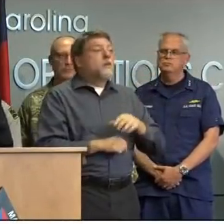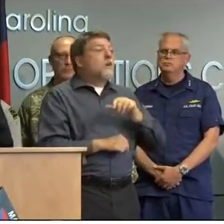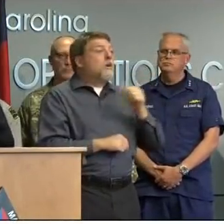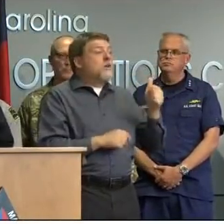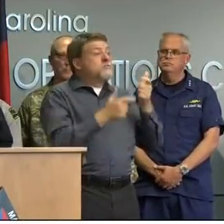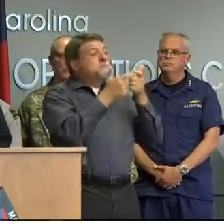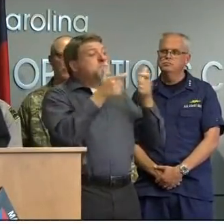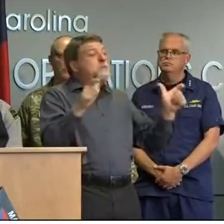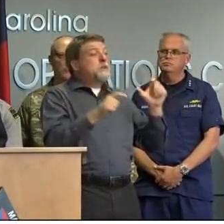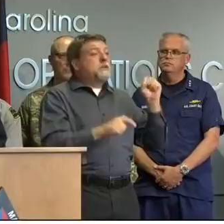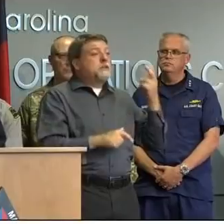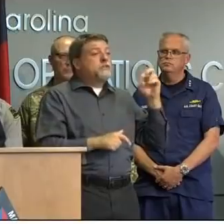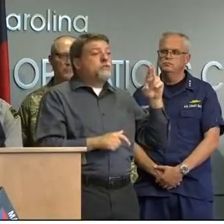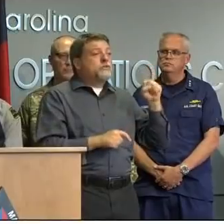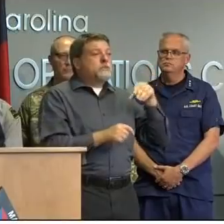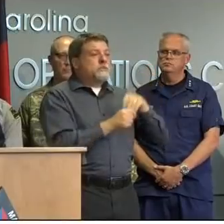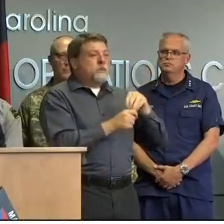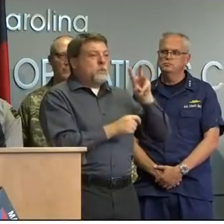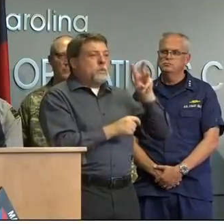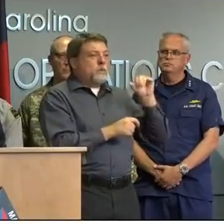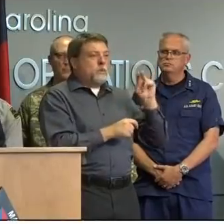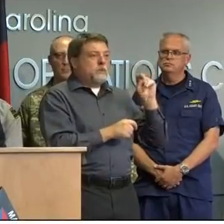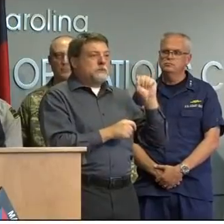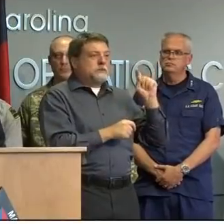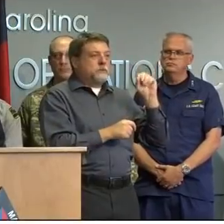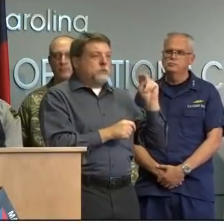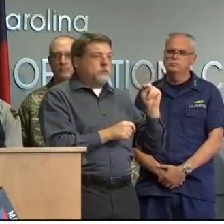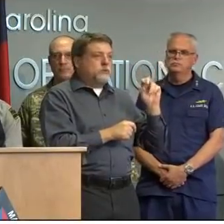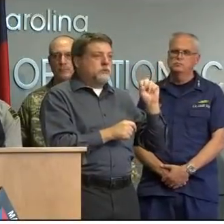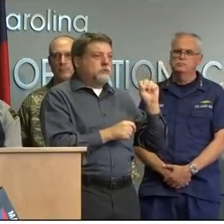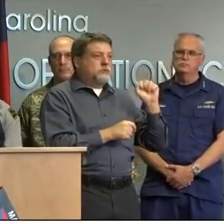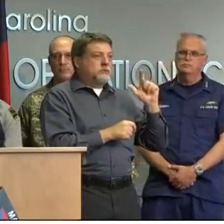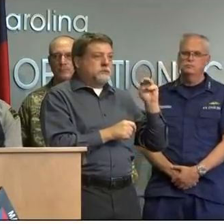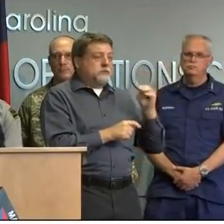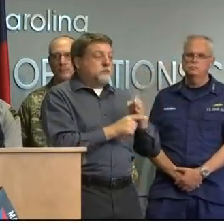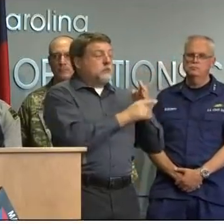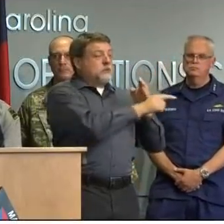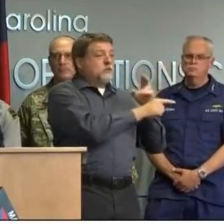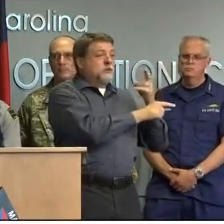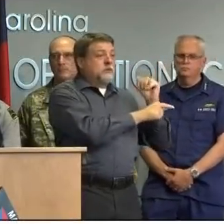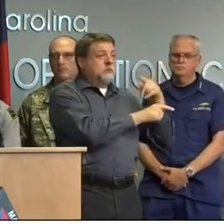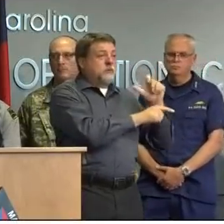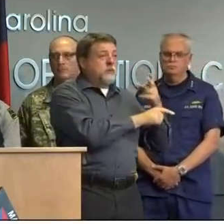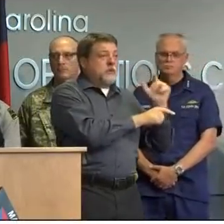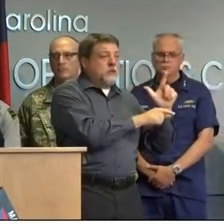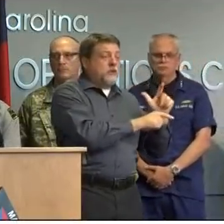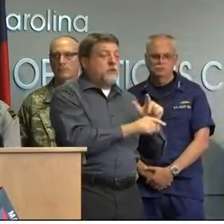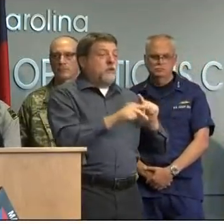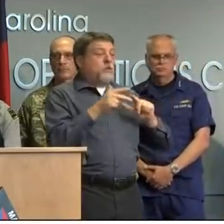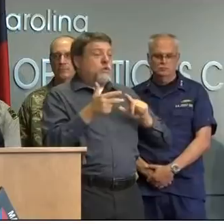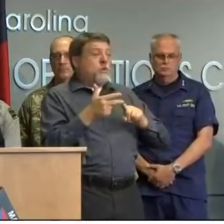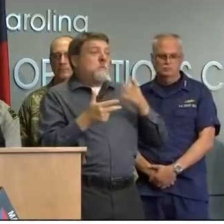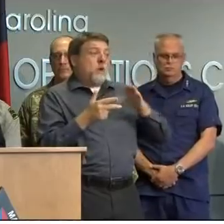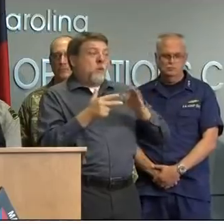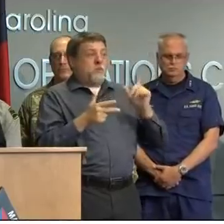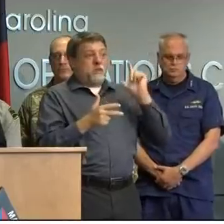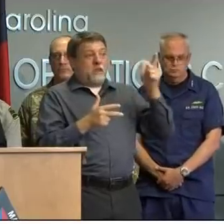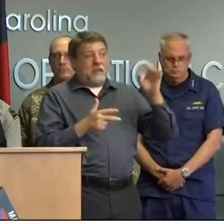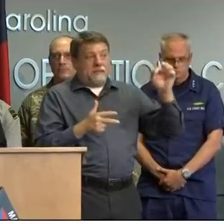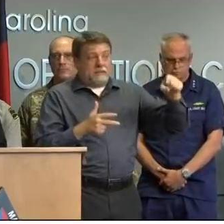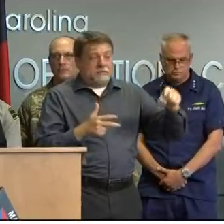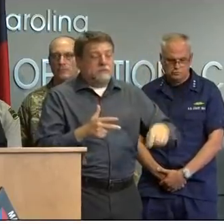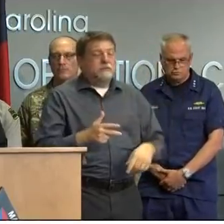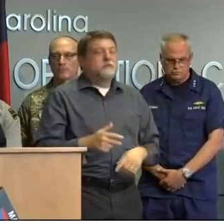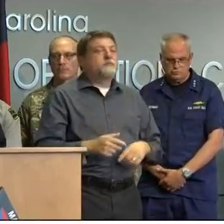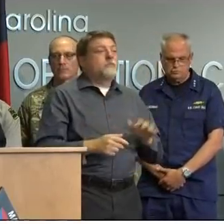open in Winston-Salem and Chapel Hill and additional shelters will be open if necessary across the state around